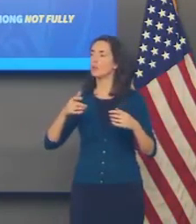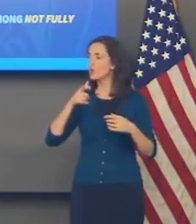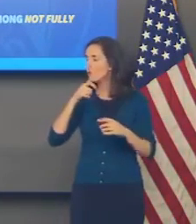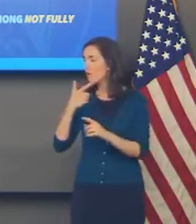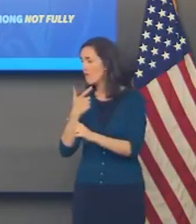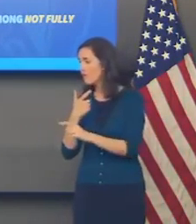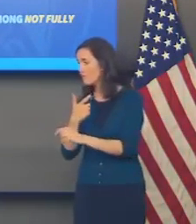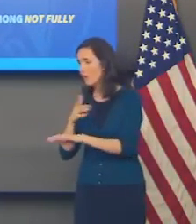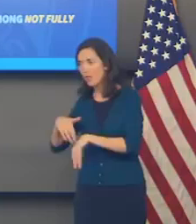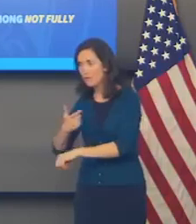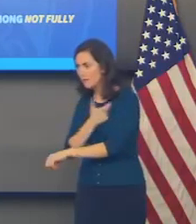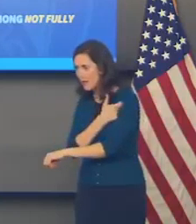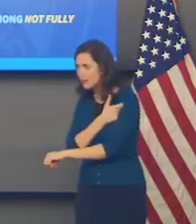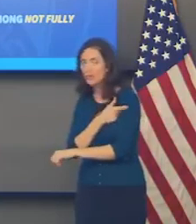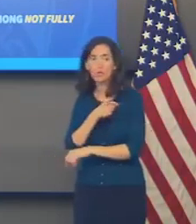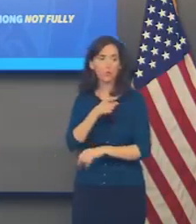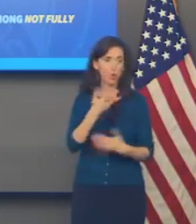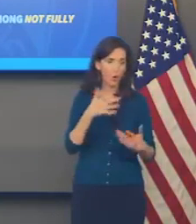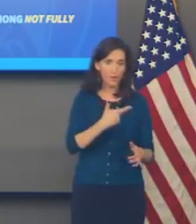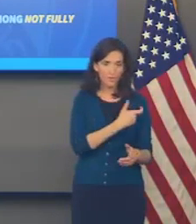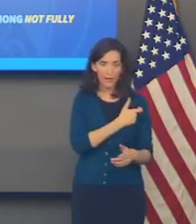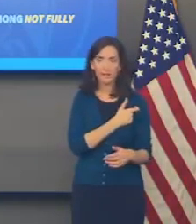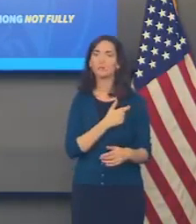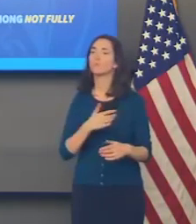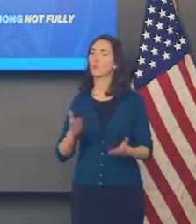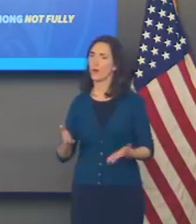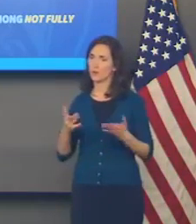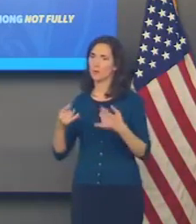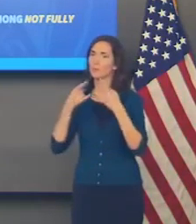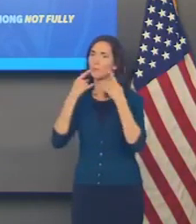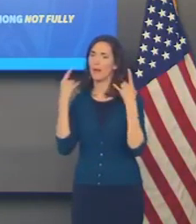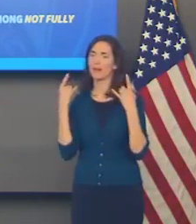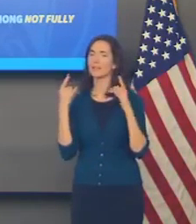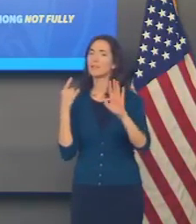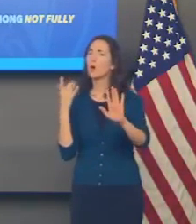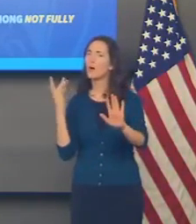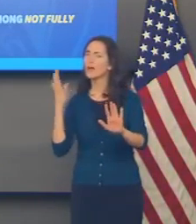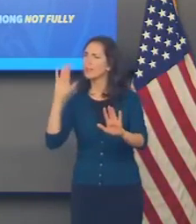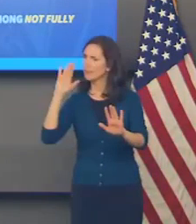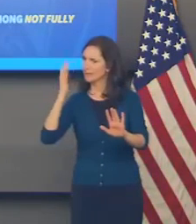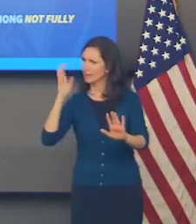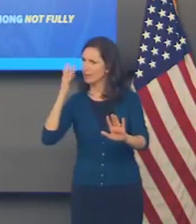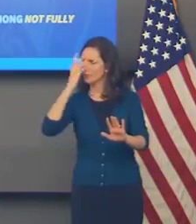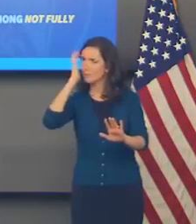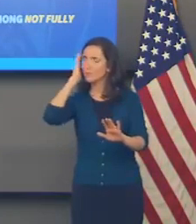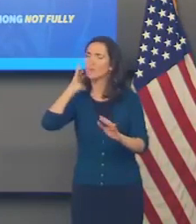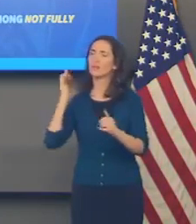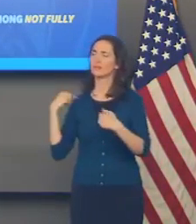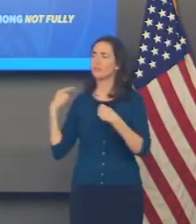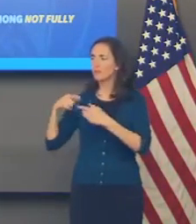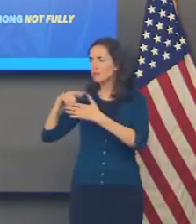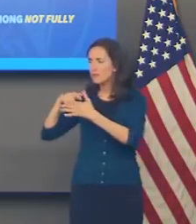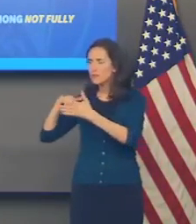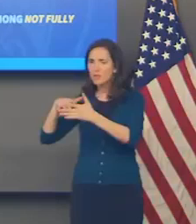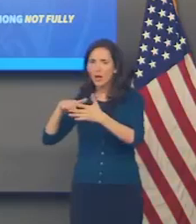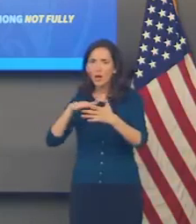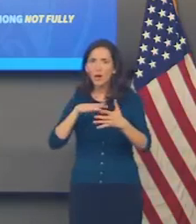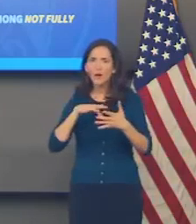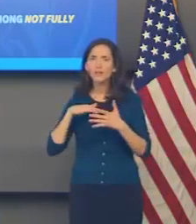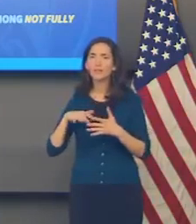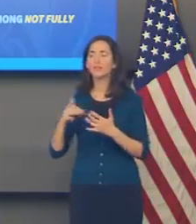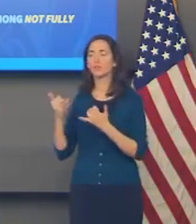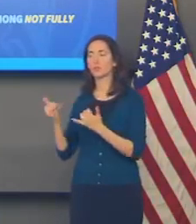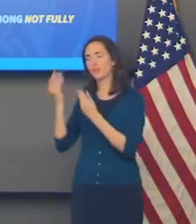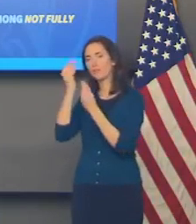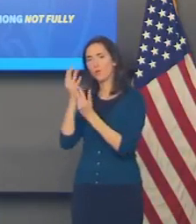unvaccinated and vaccinated as well. Because it seems like with the preliminary data and with what was released